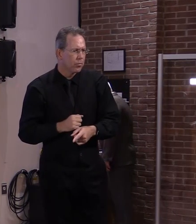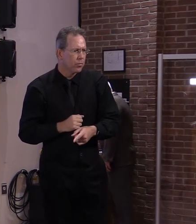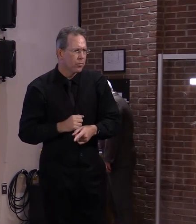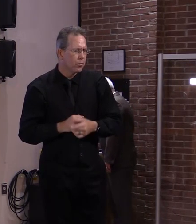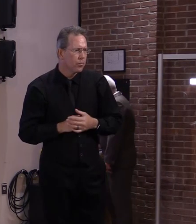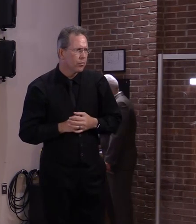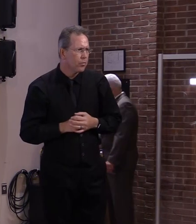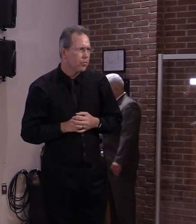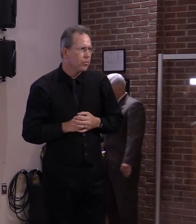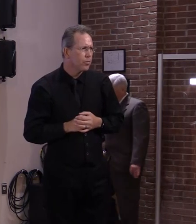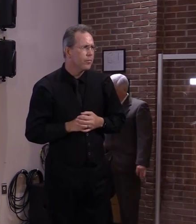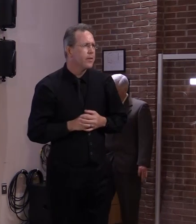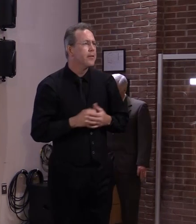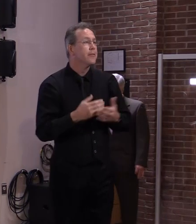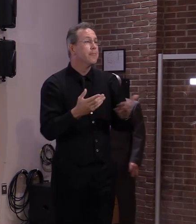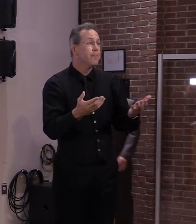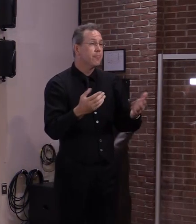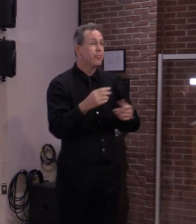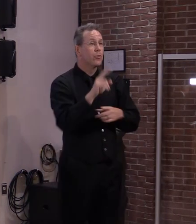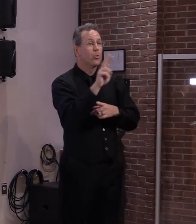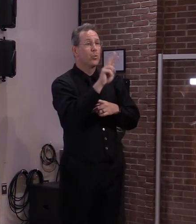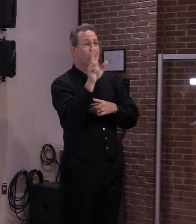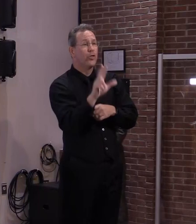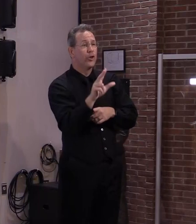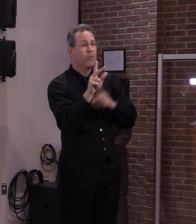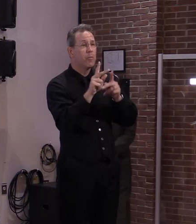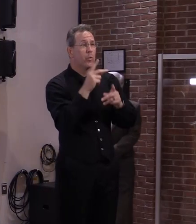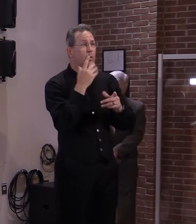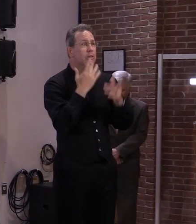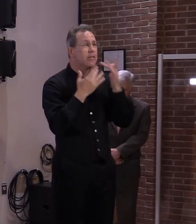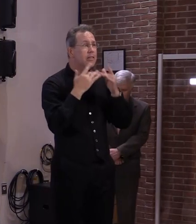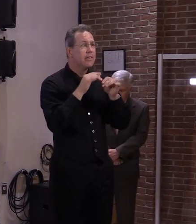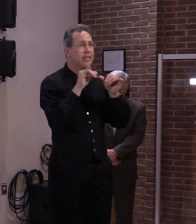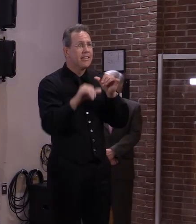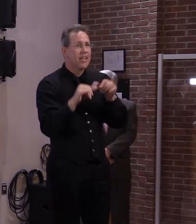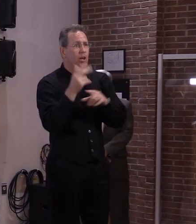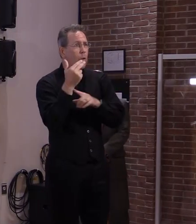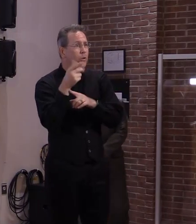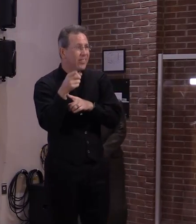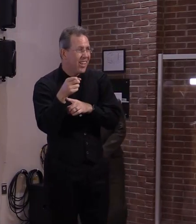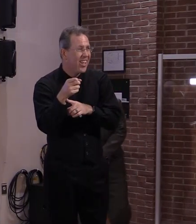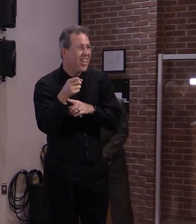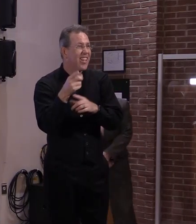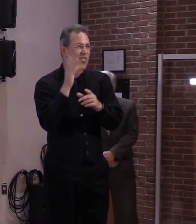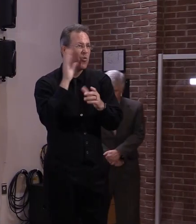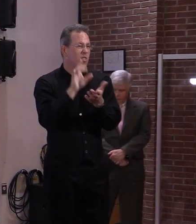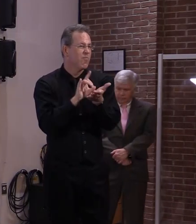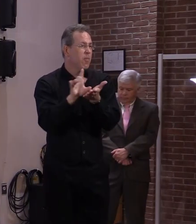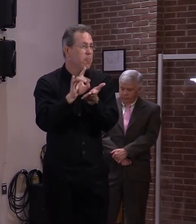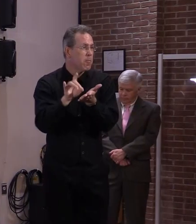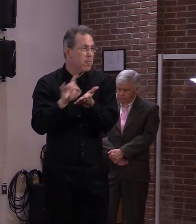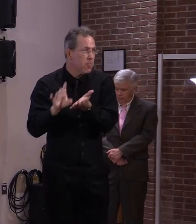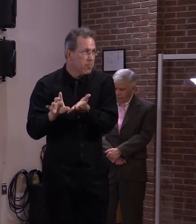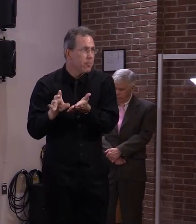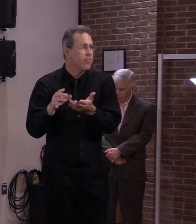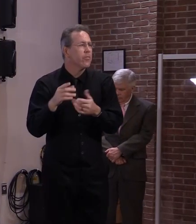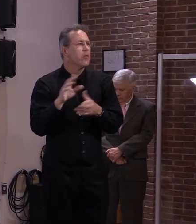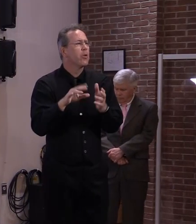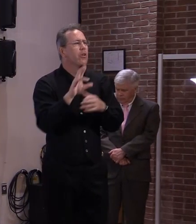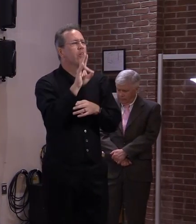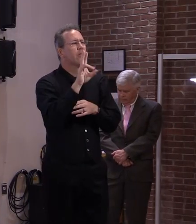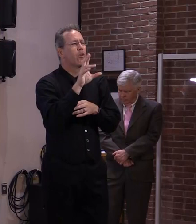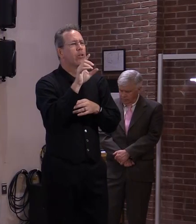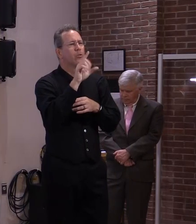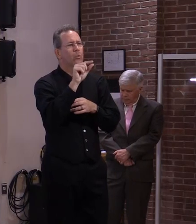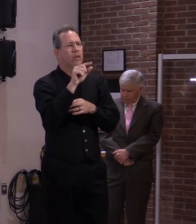be ineligible you you are correct peter uh there's a little over 720 households that will no longer be eligible that that's our